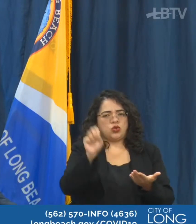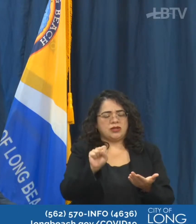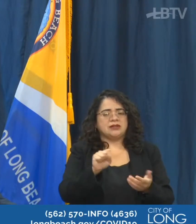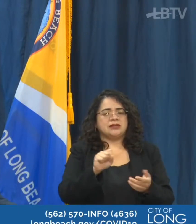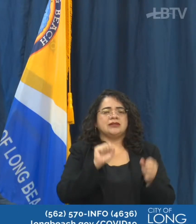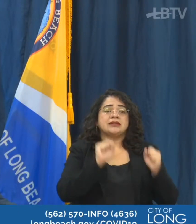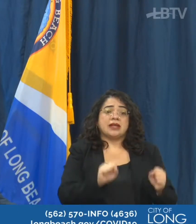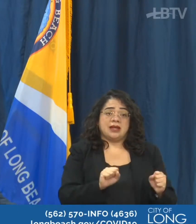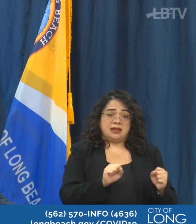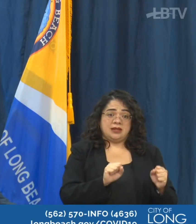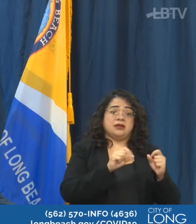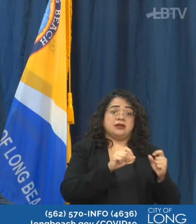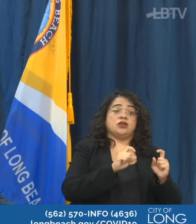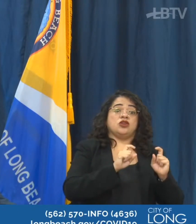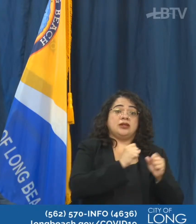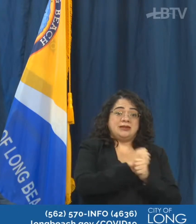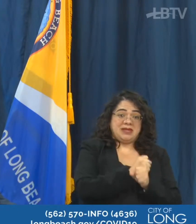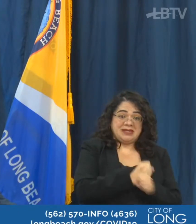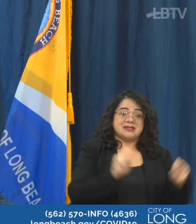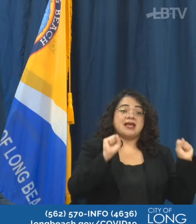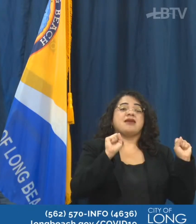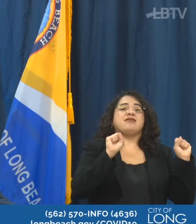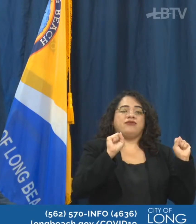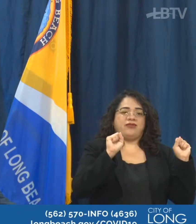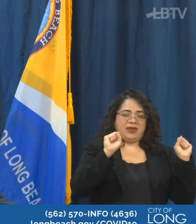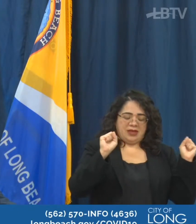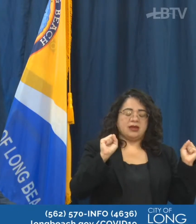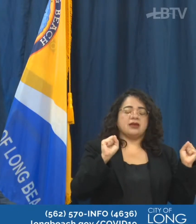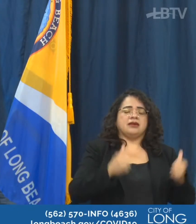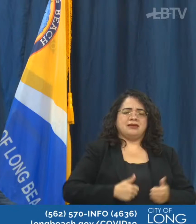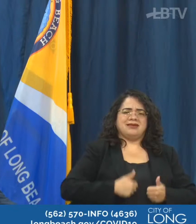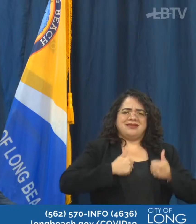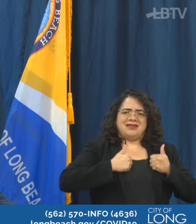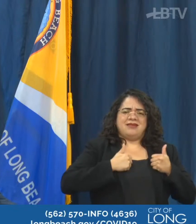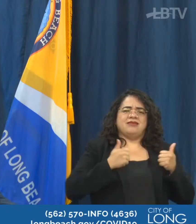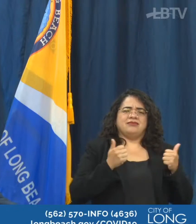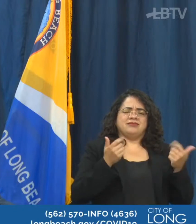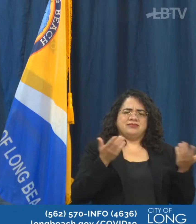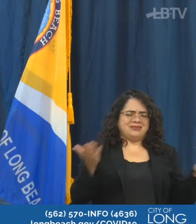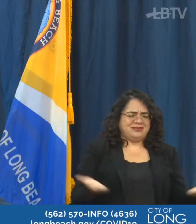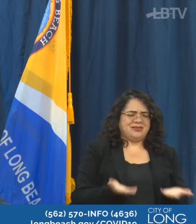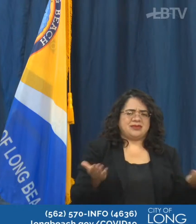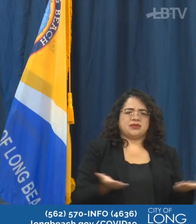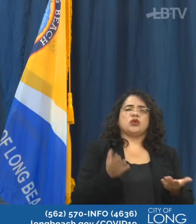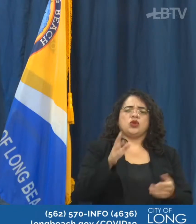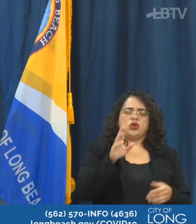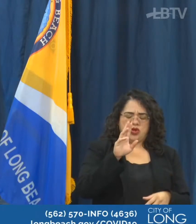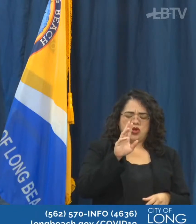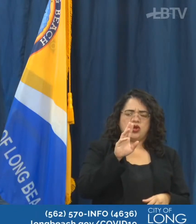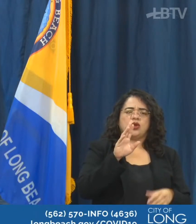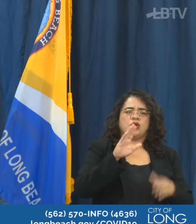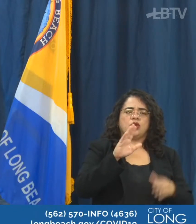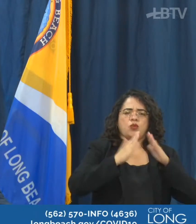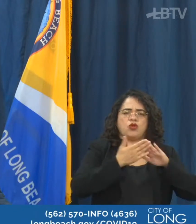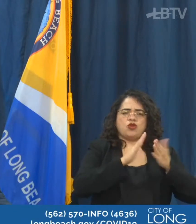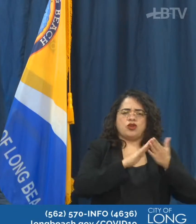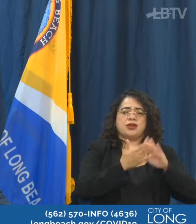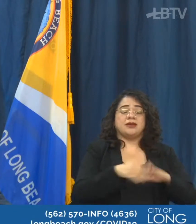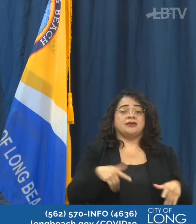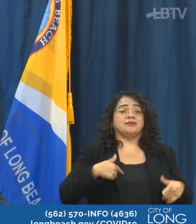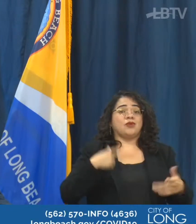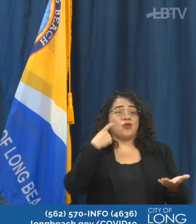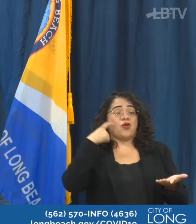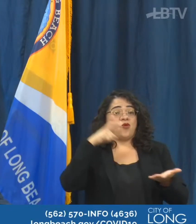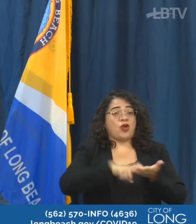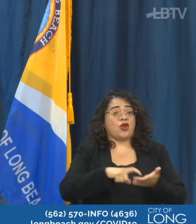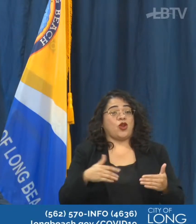and our city. I want to applaud our immigrants rights groups who have really fought tirelessly to recognize our DACA youth and